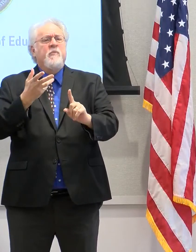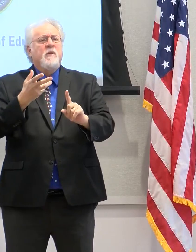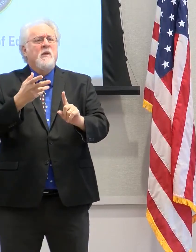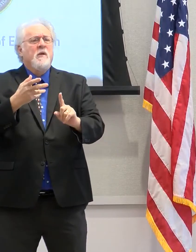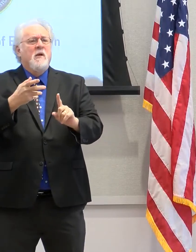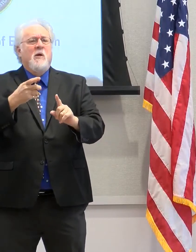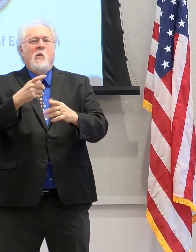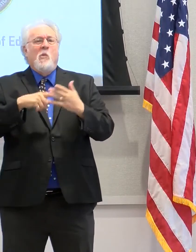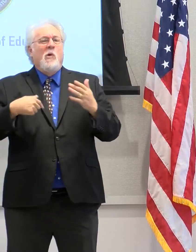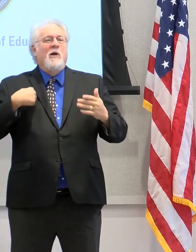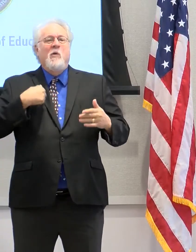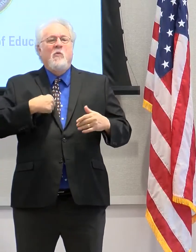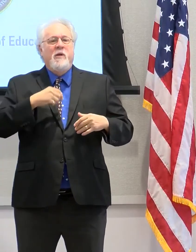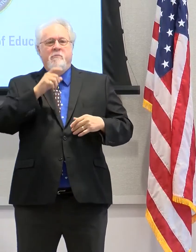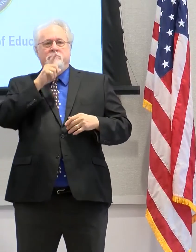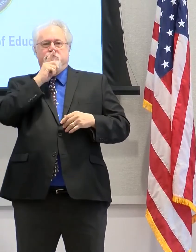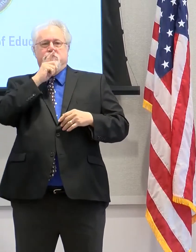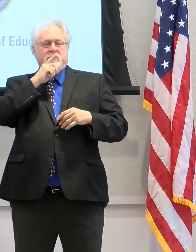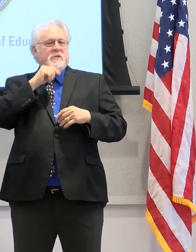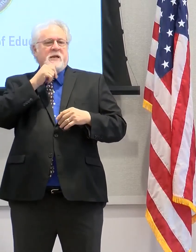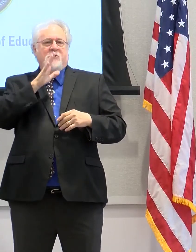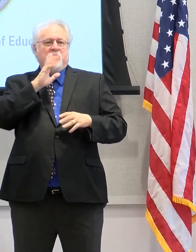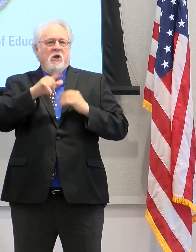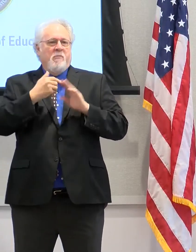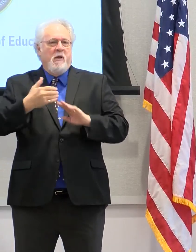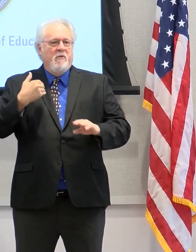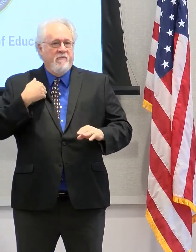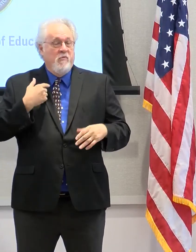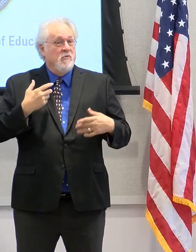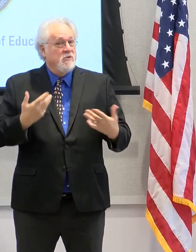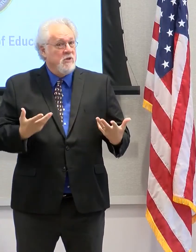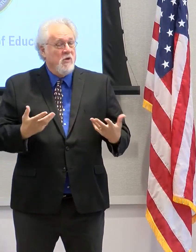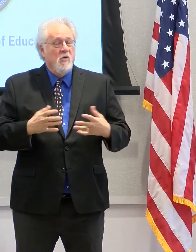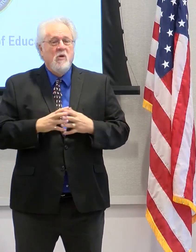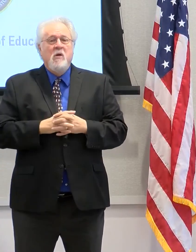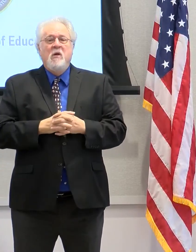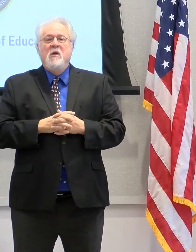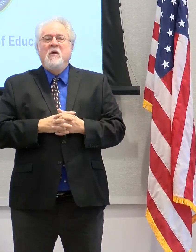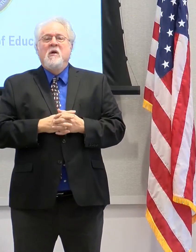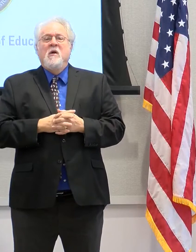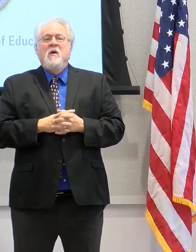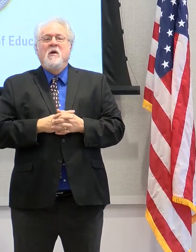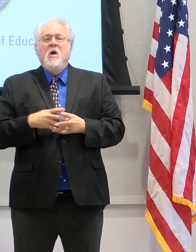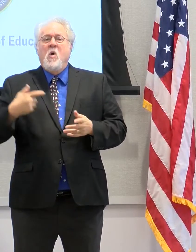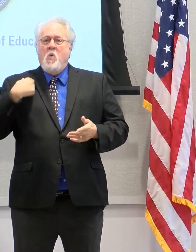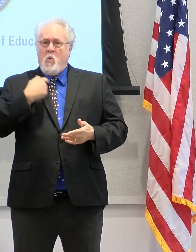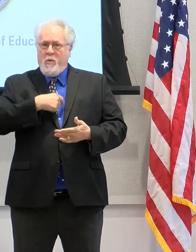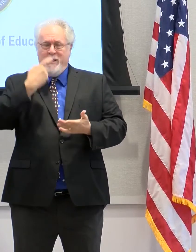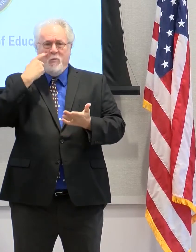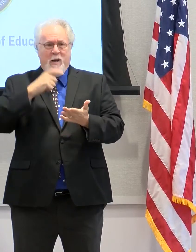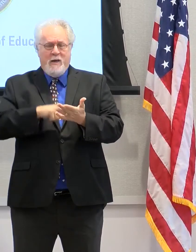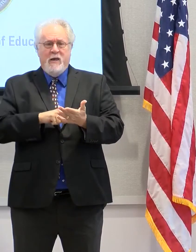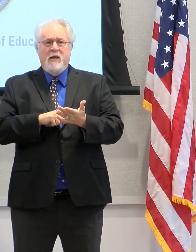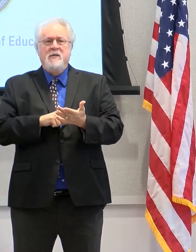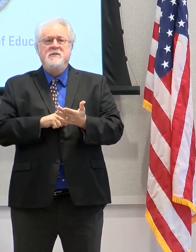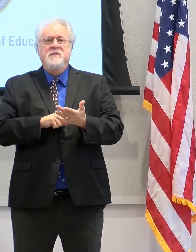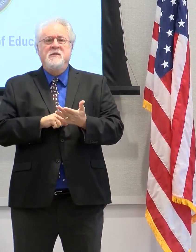unspeakable, you know. And so in many ways, I think we recognize that